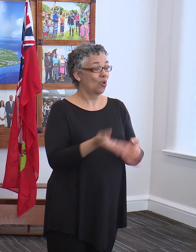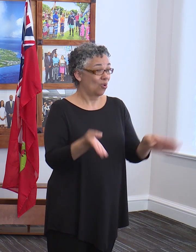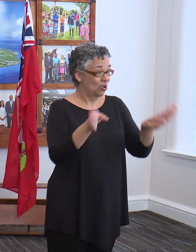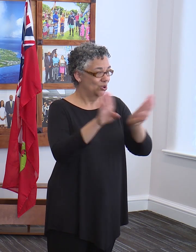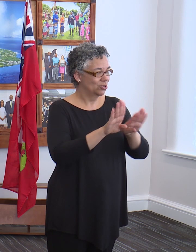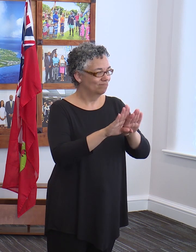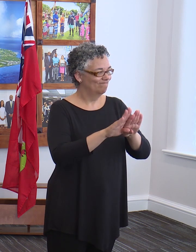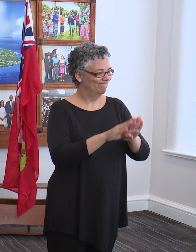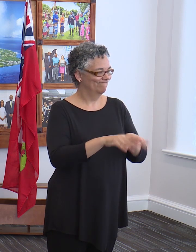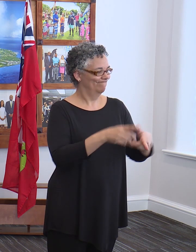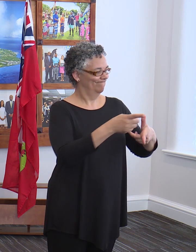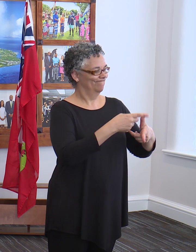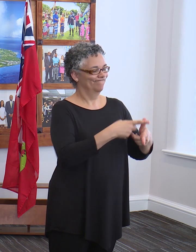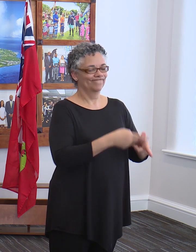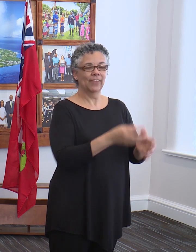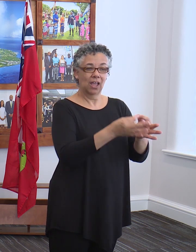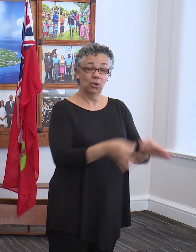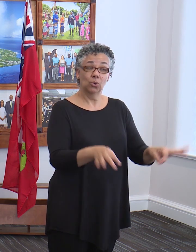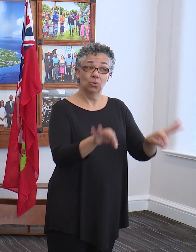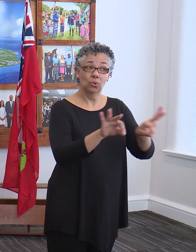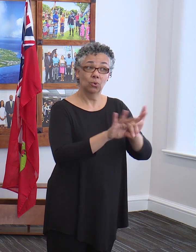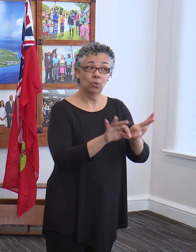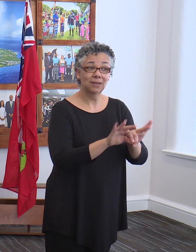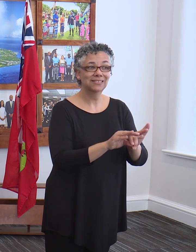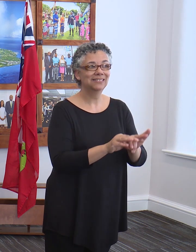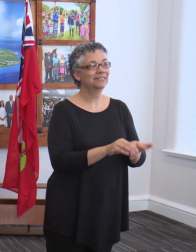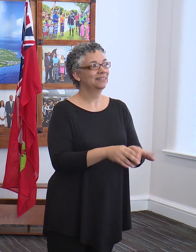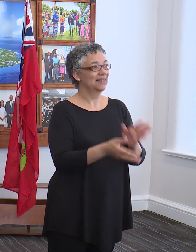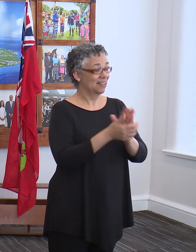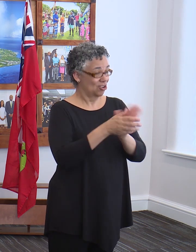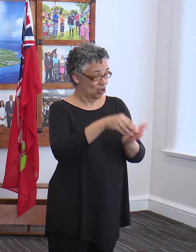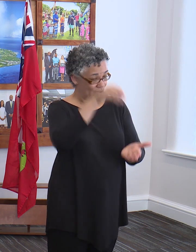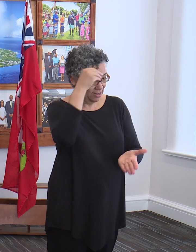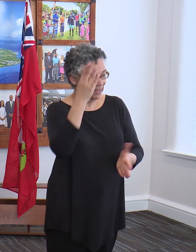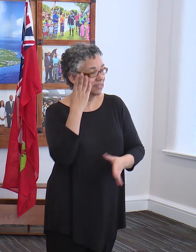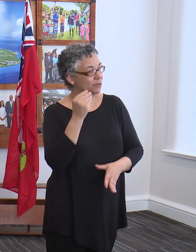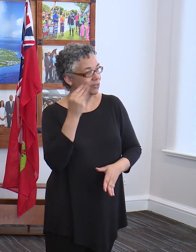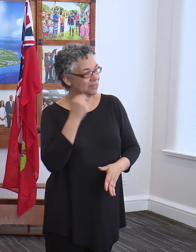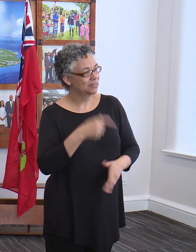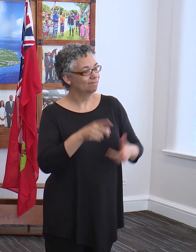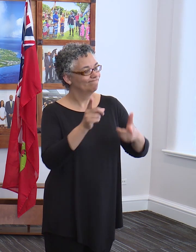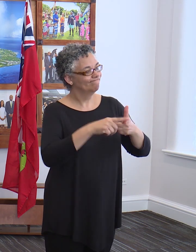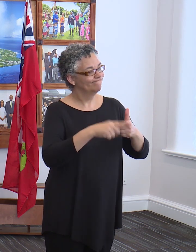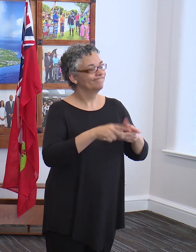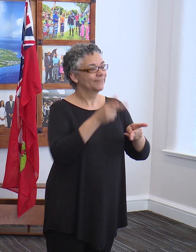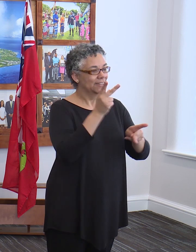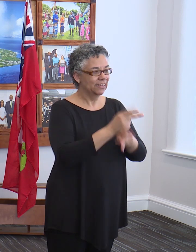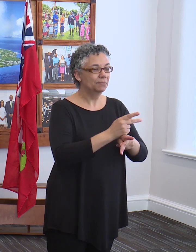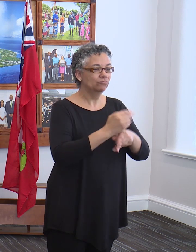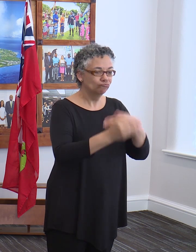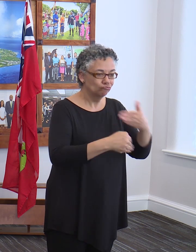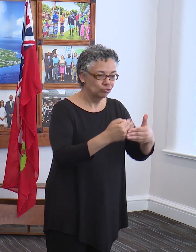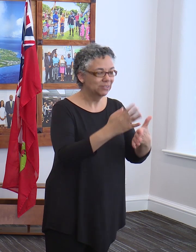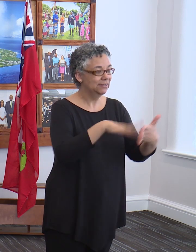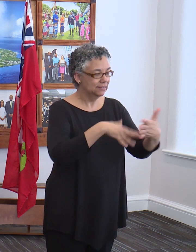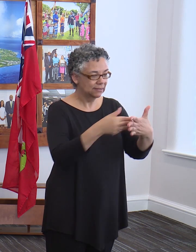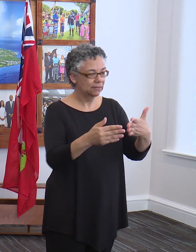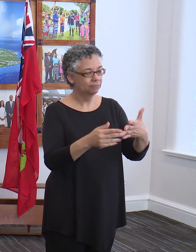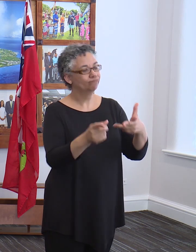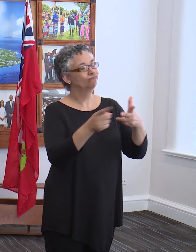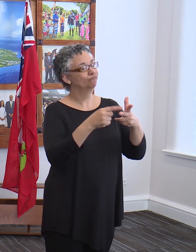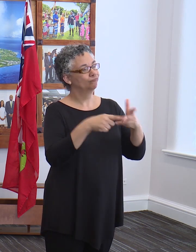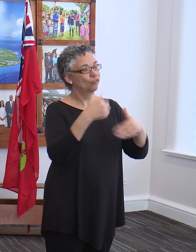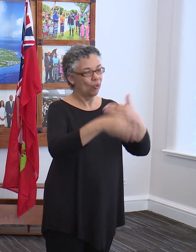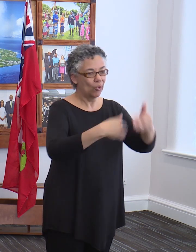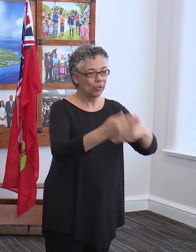learning experience for students, maintaining routines similar to school routines, and providing ongoing communication to students,